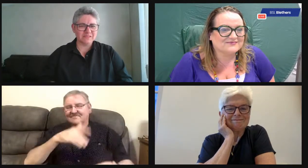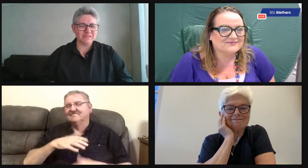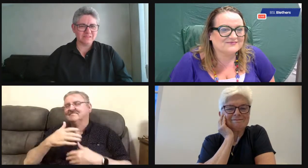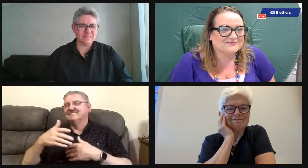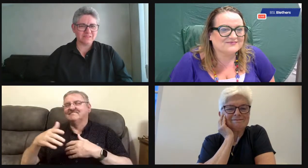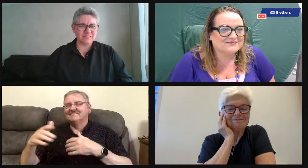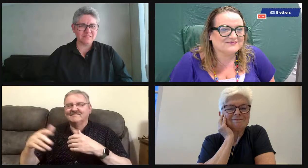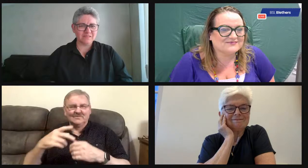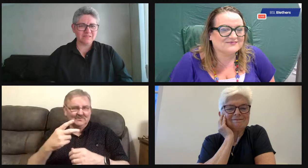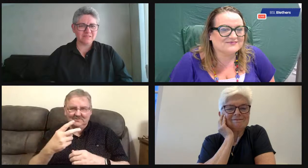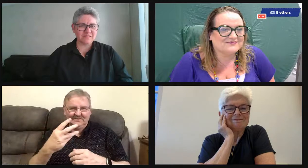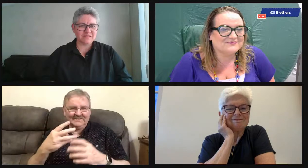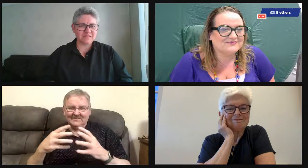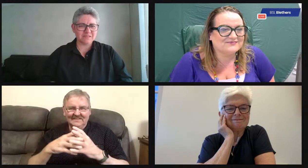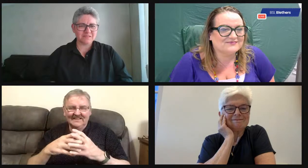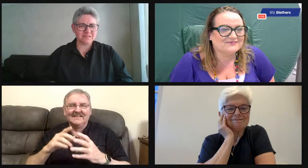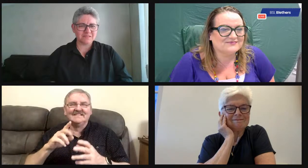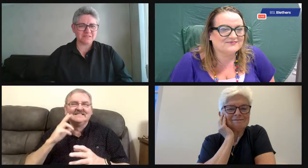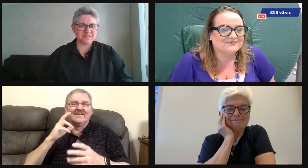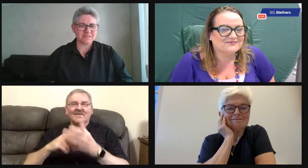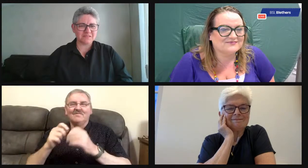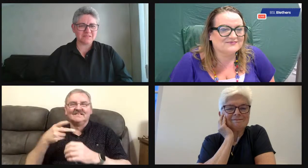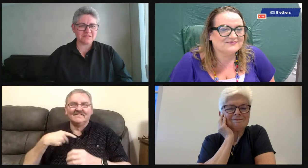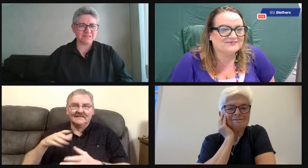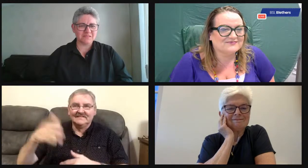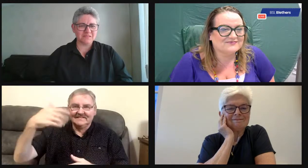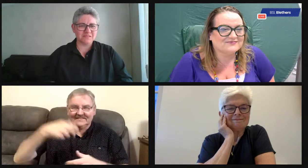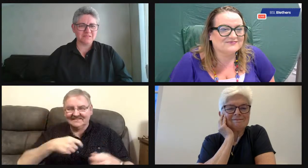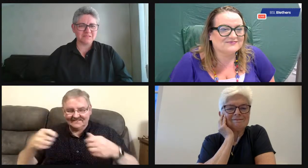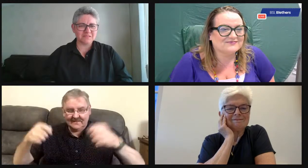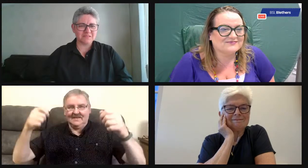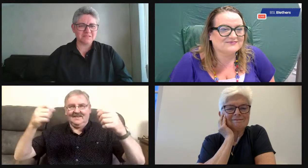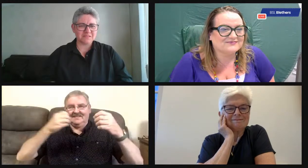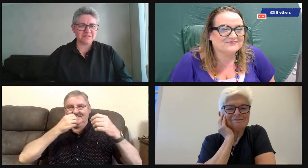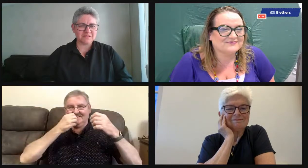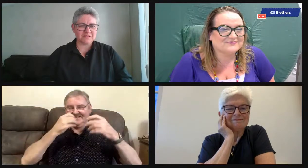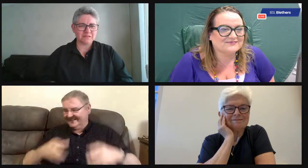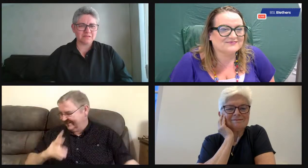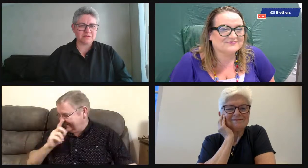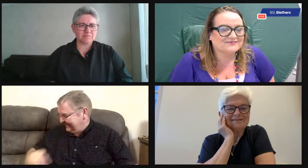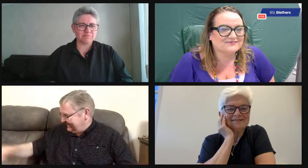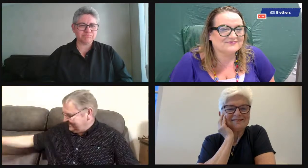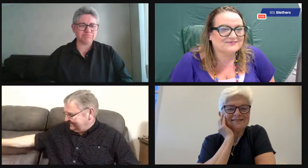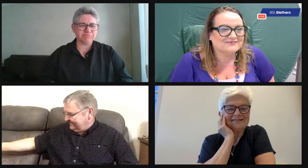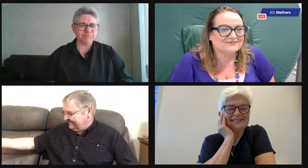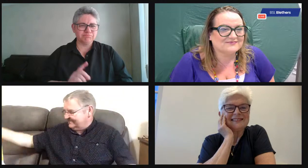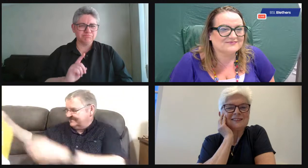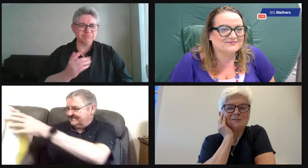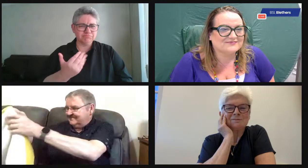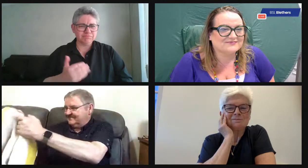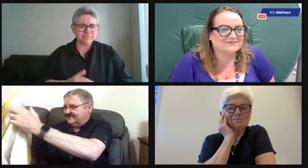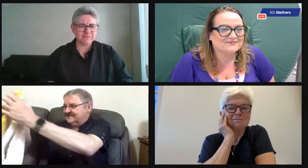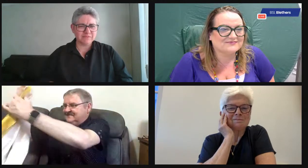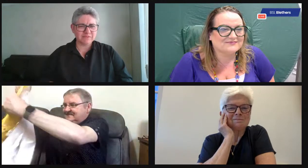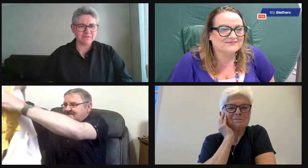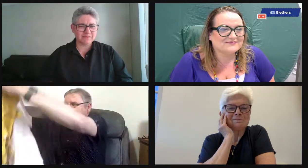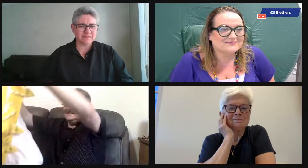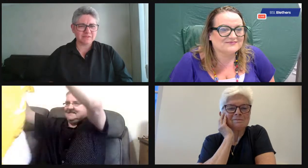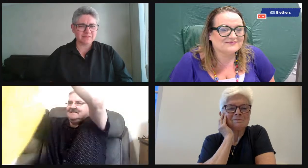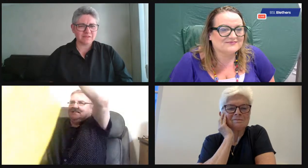me a Freddie Mercury jacket. Anyway, it took about two or three weeks and eventually came to the Deaf Club and she showed me the jacket and I still